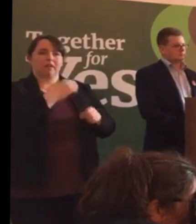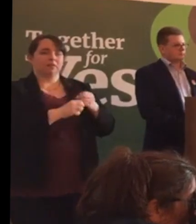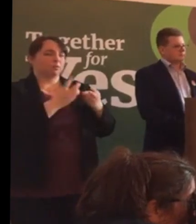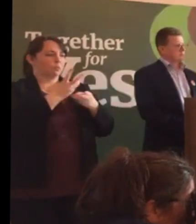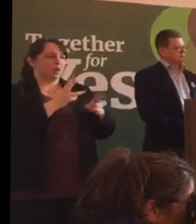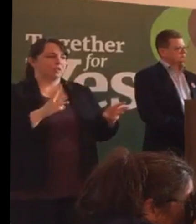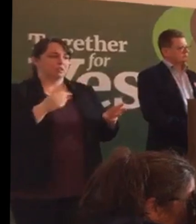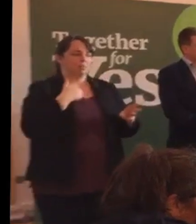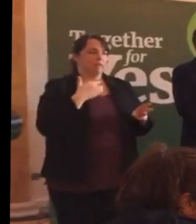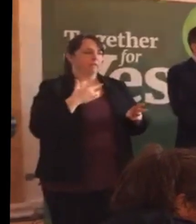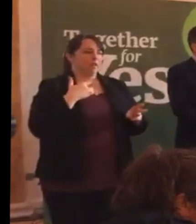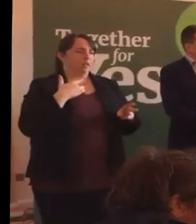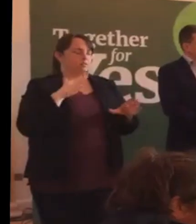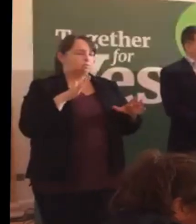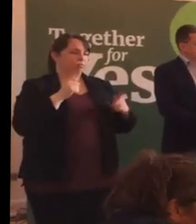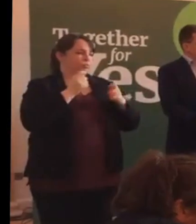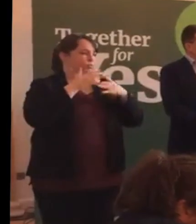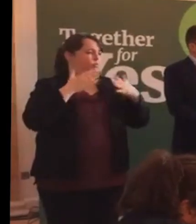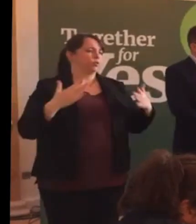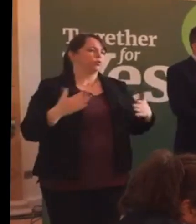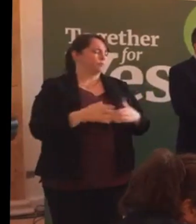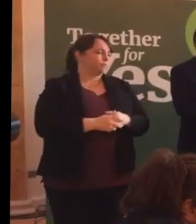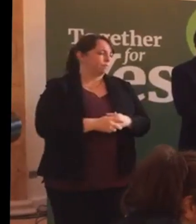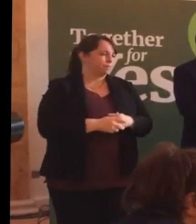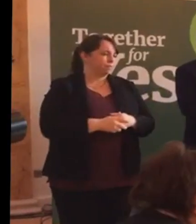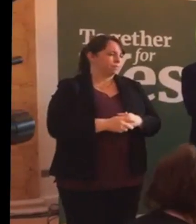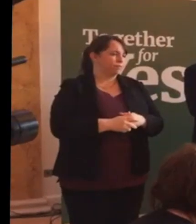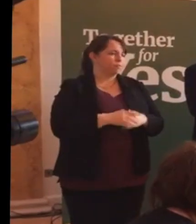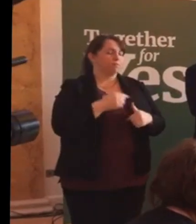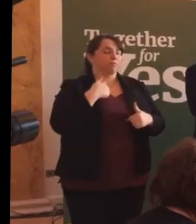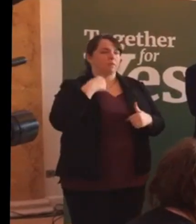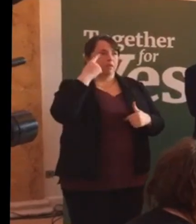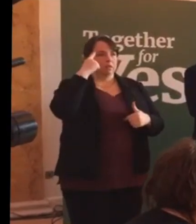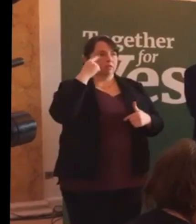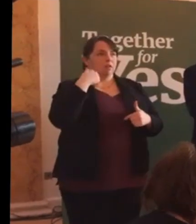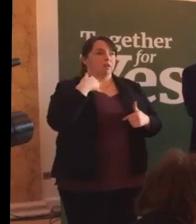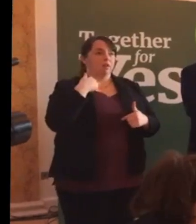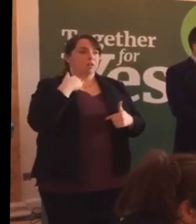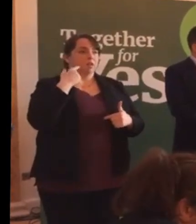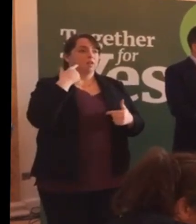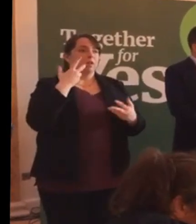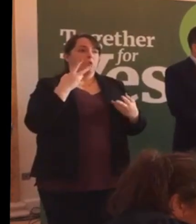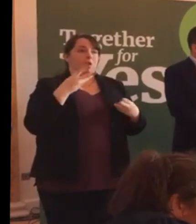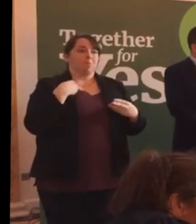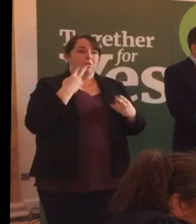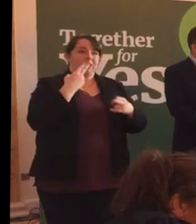daunting. So the thought of even leaving my house was unwell.